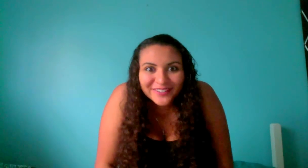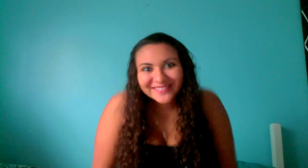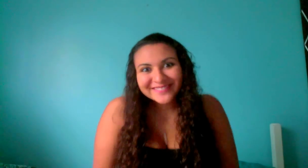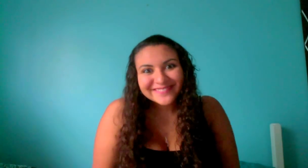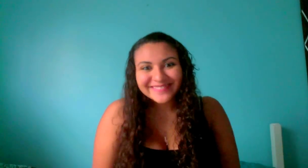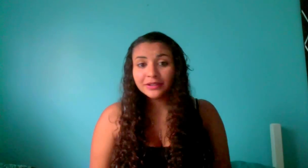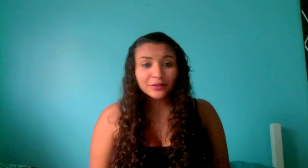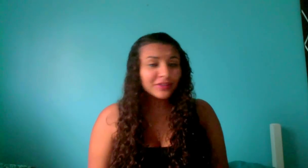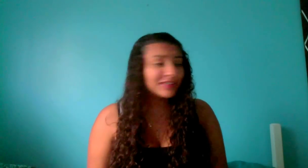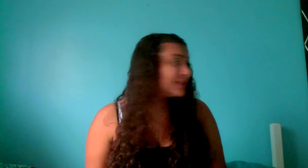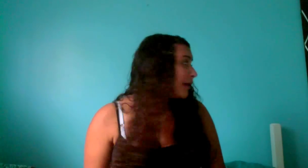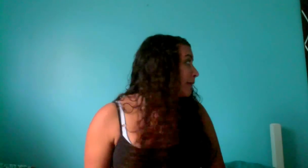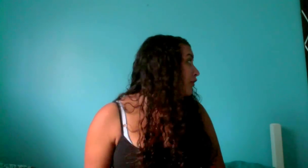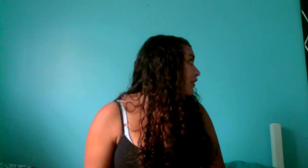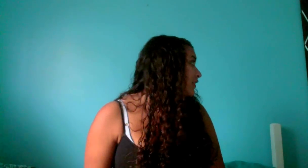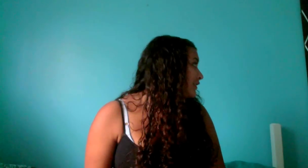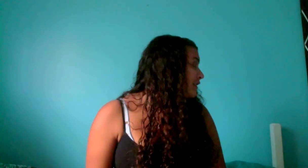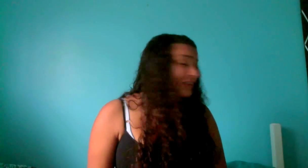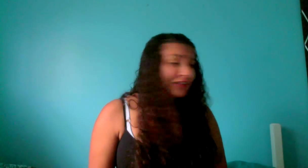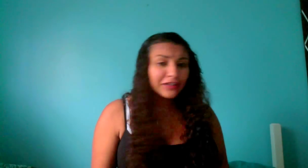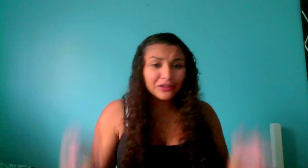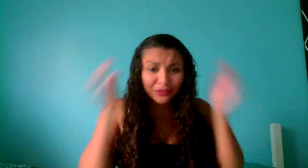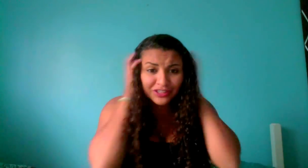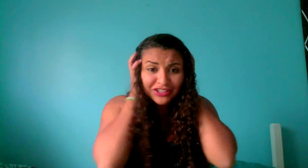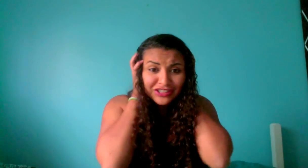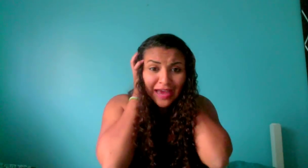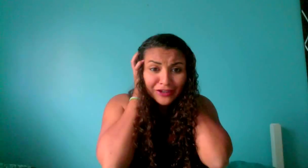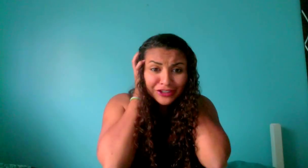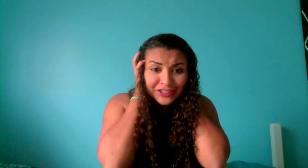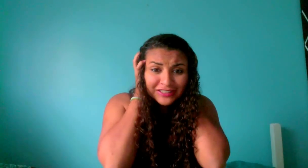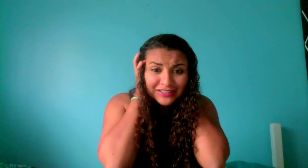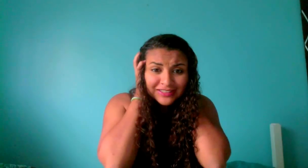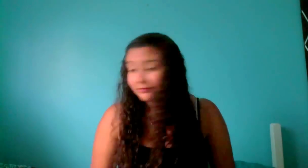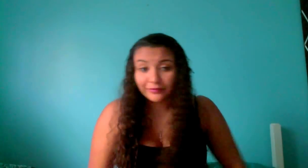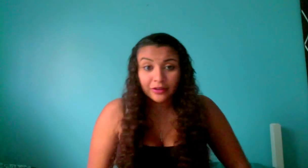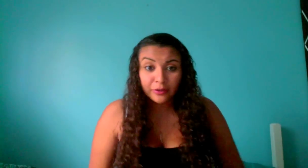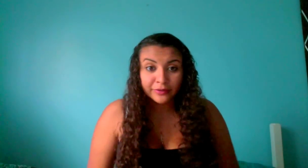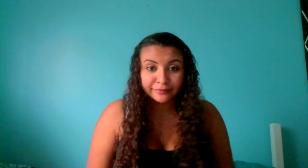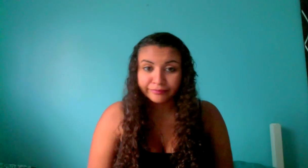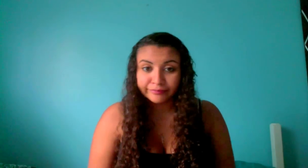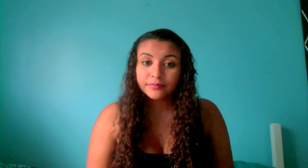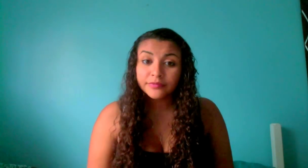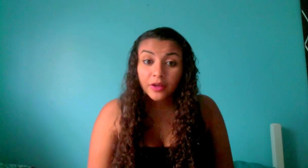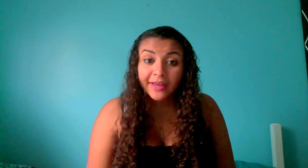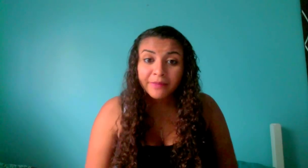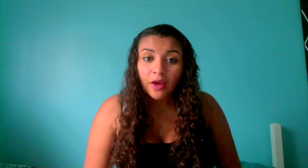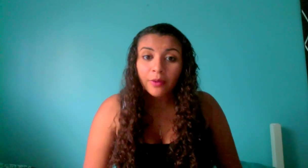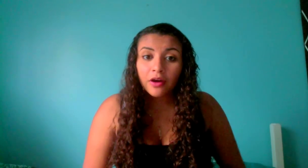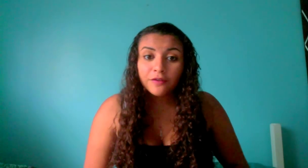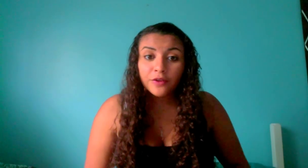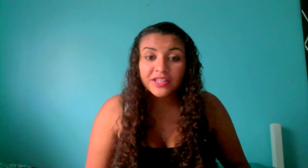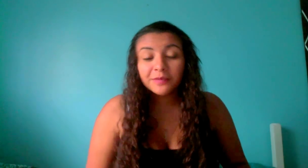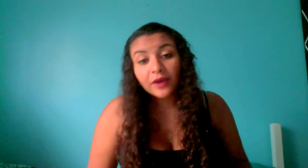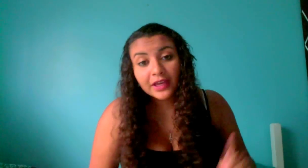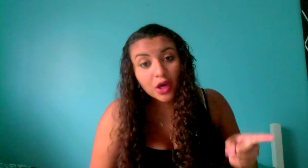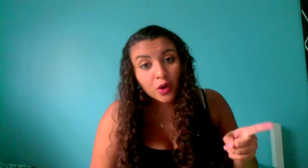you can see my mirror the illusion is shattered oh well okay well a few things before i go